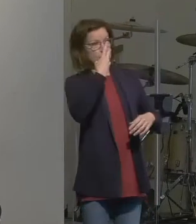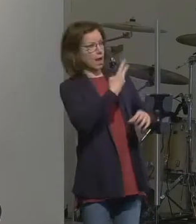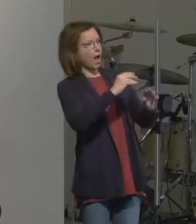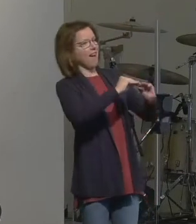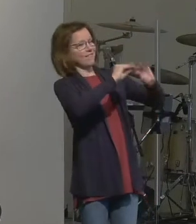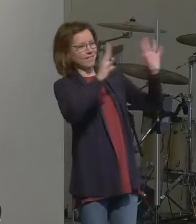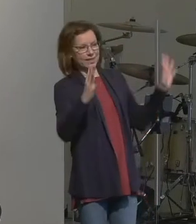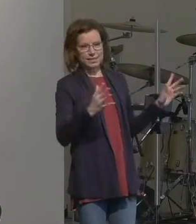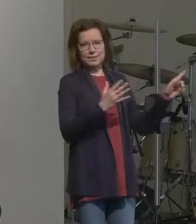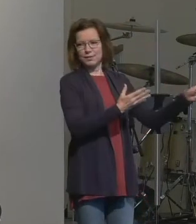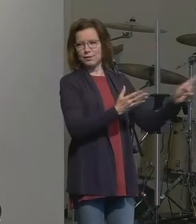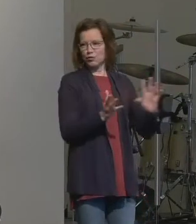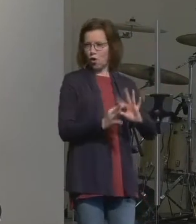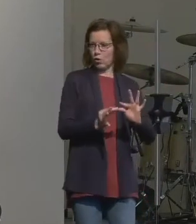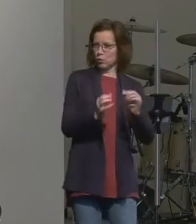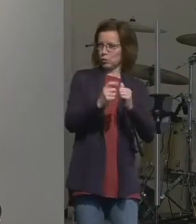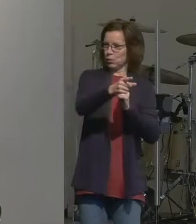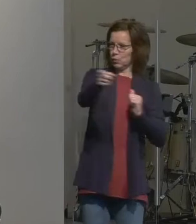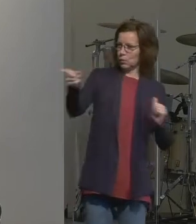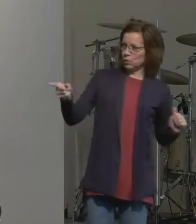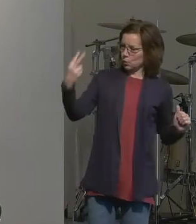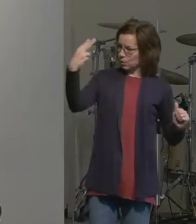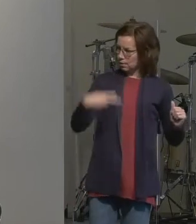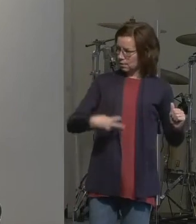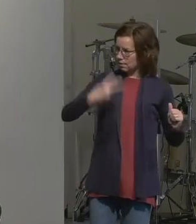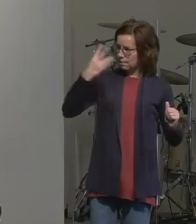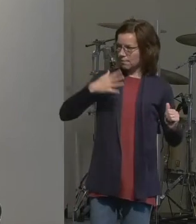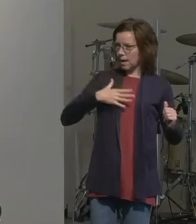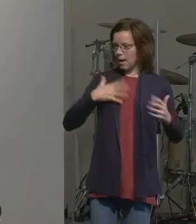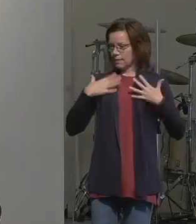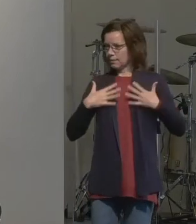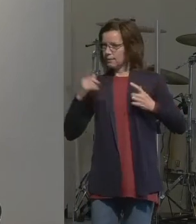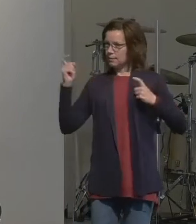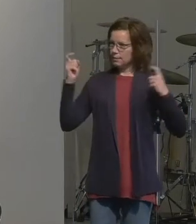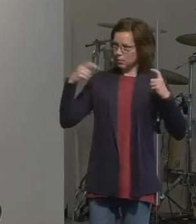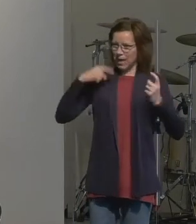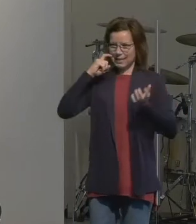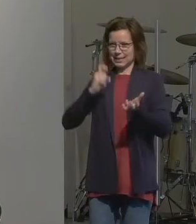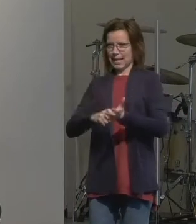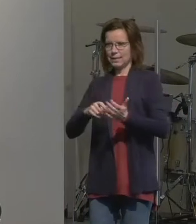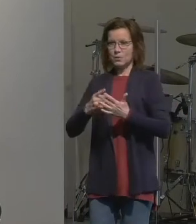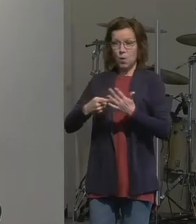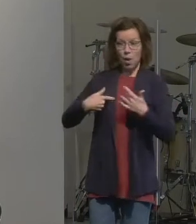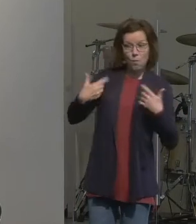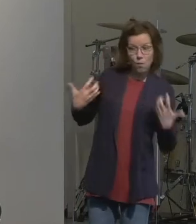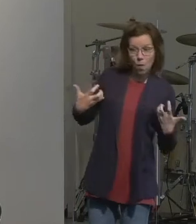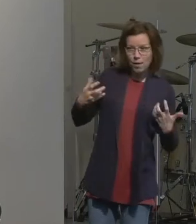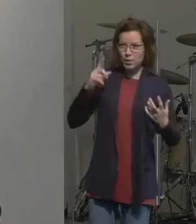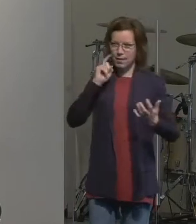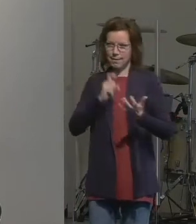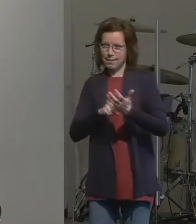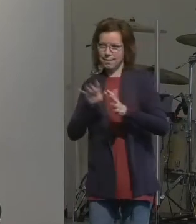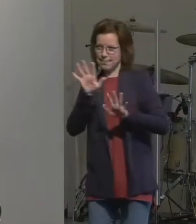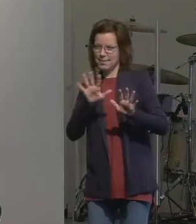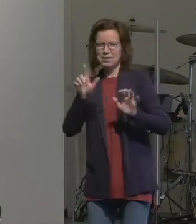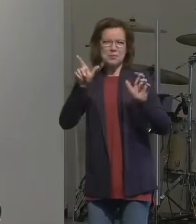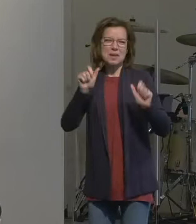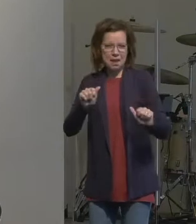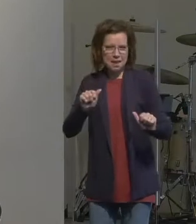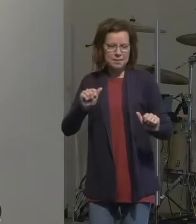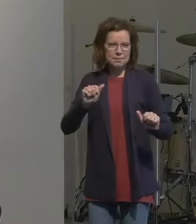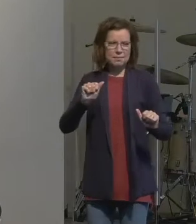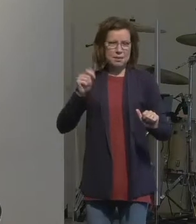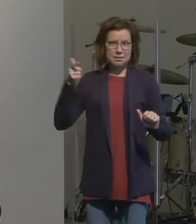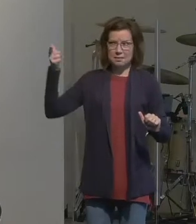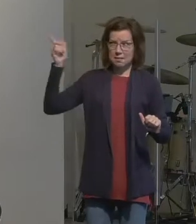You can sense what I want by my body language or whether we've had previous conversations. However, knowing when God